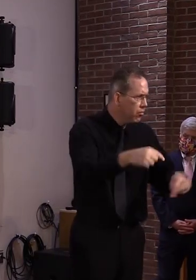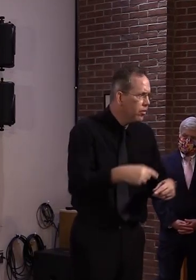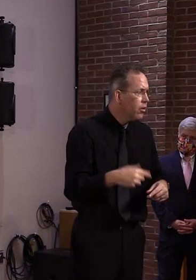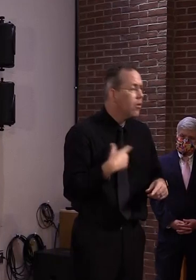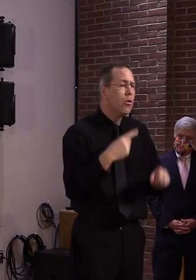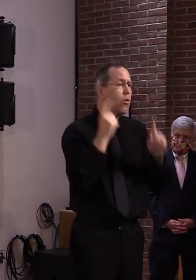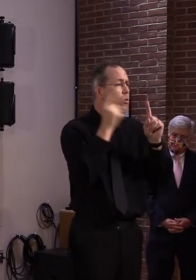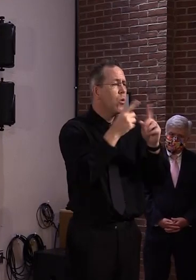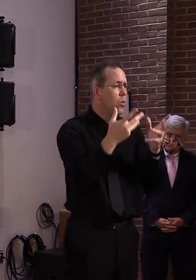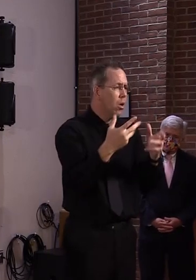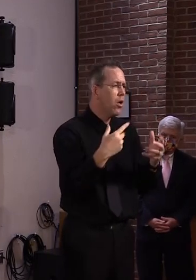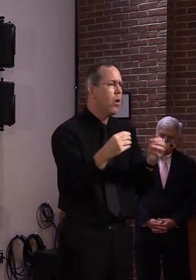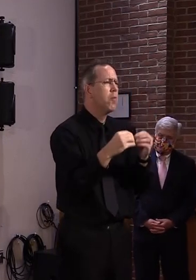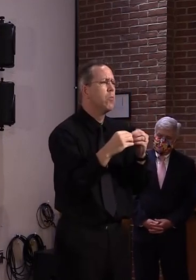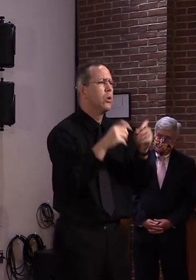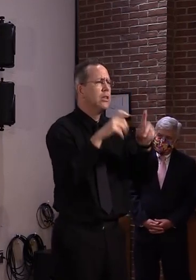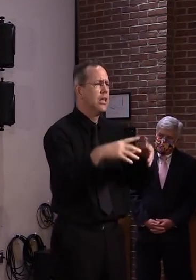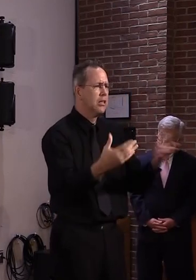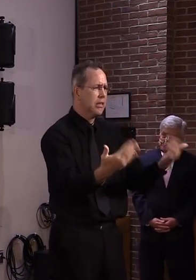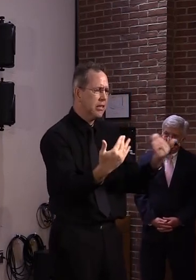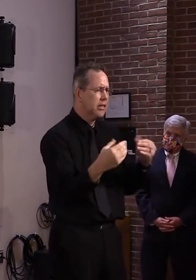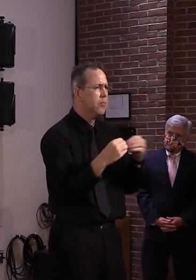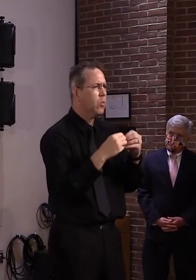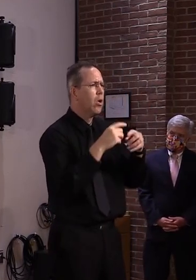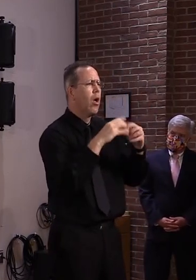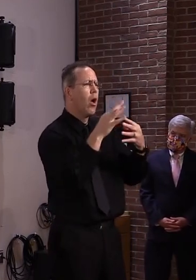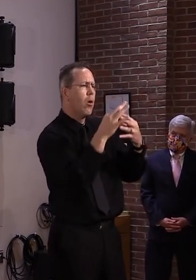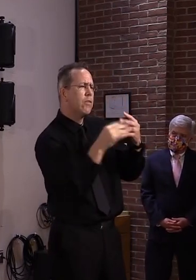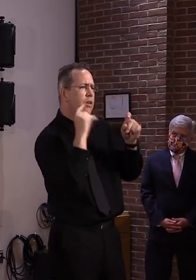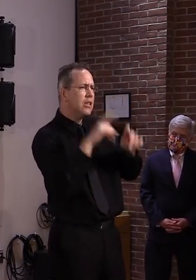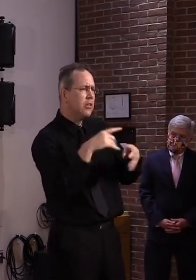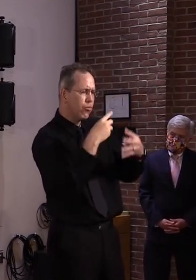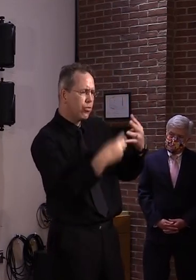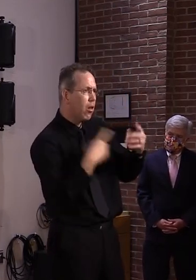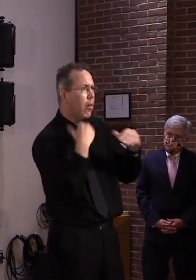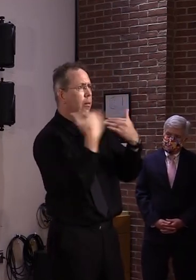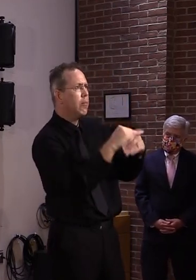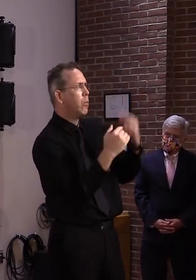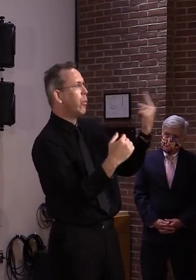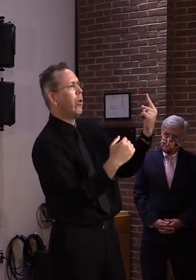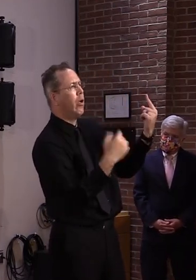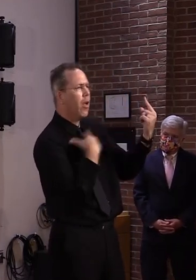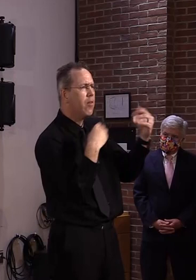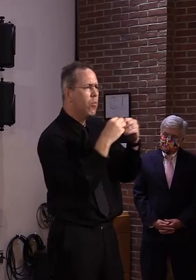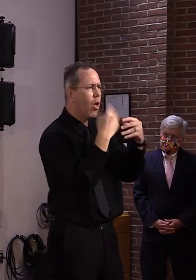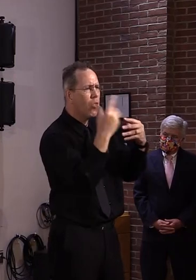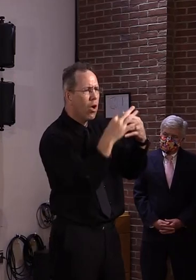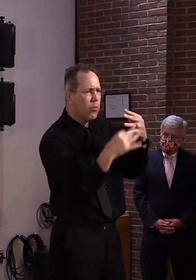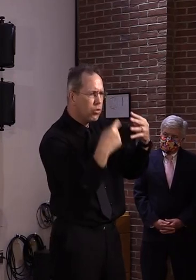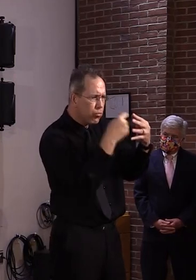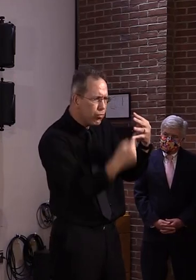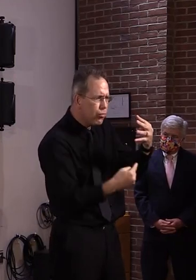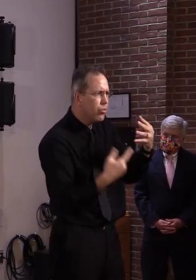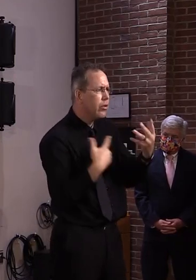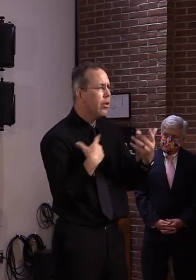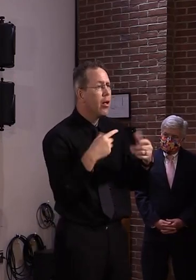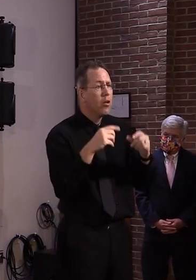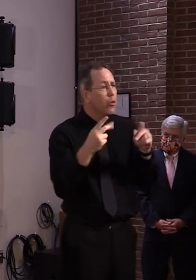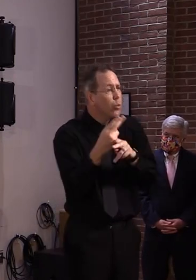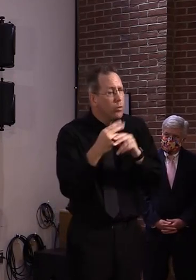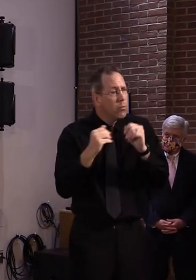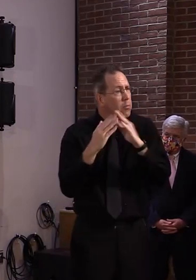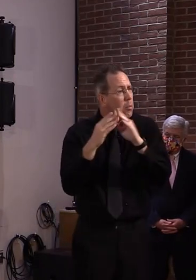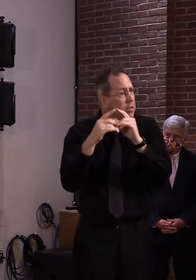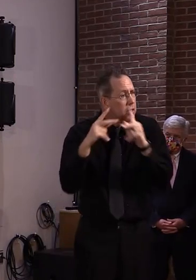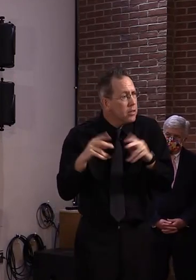so that there are abundant options for someone. Pop-up, local health office, their local hospital